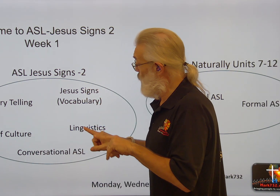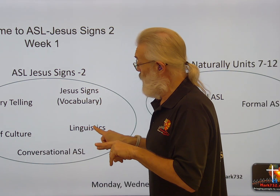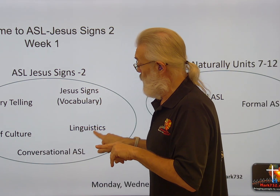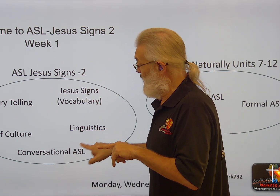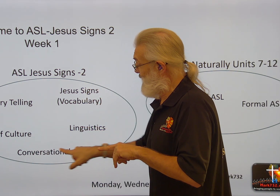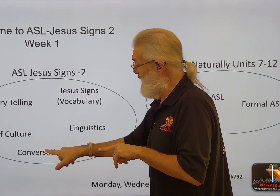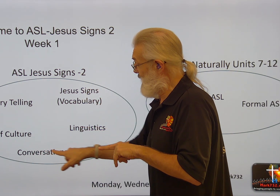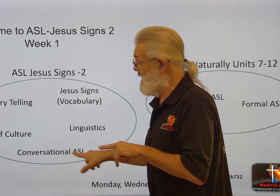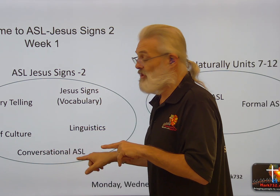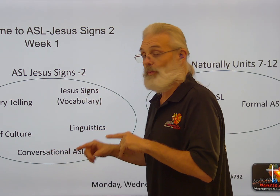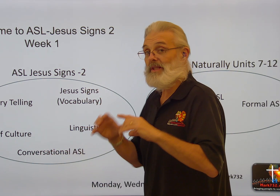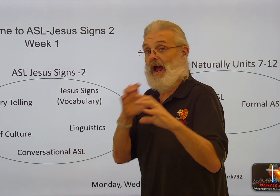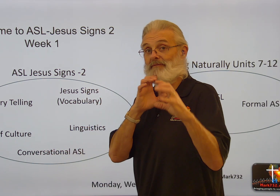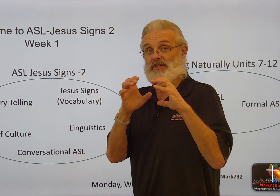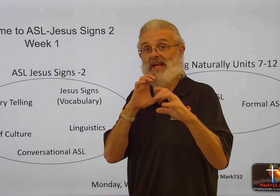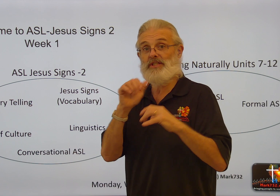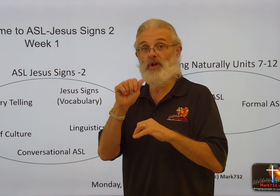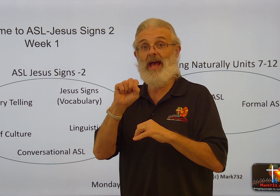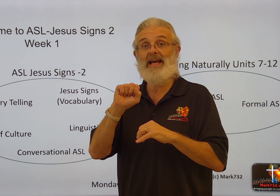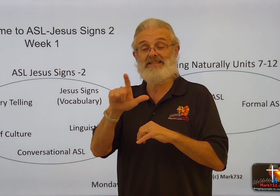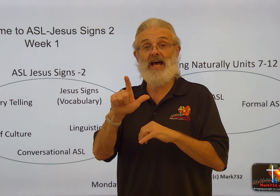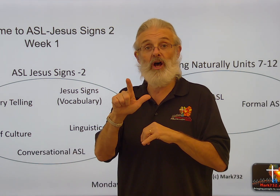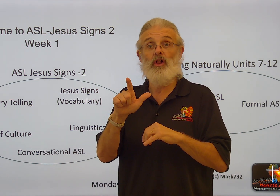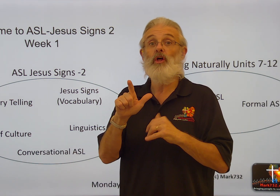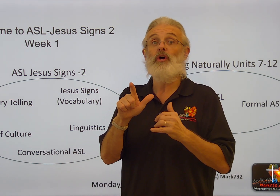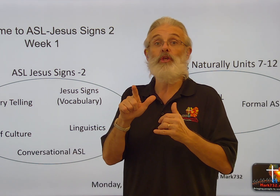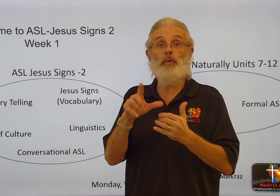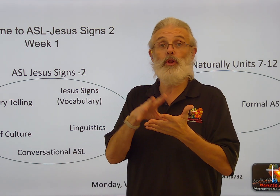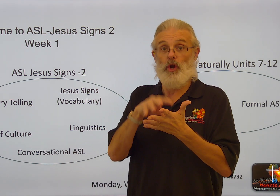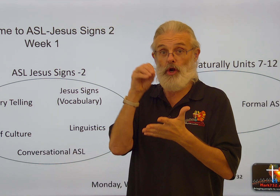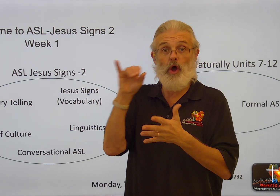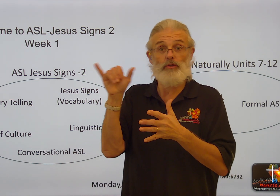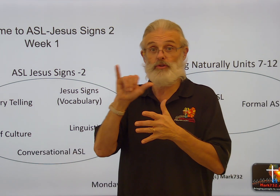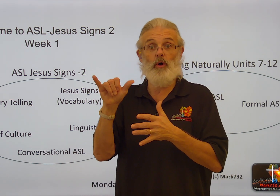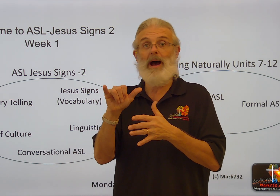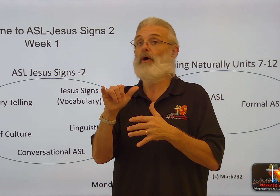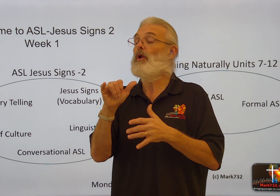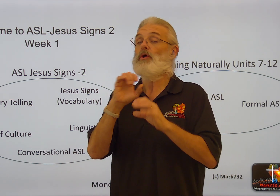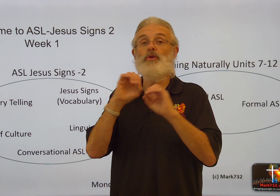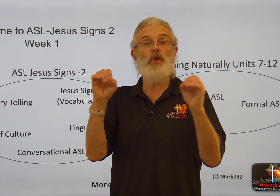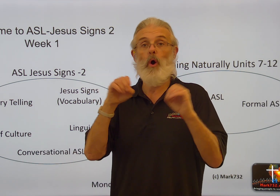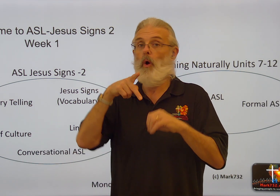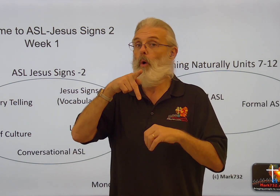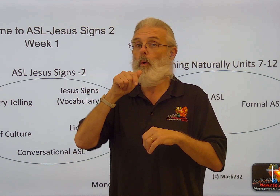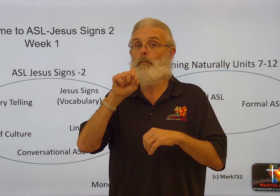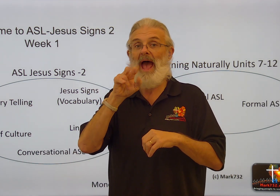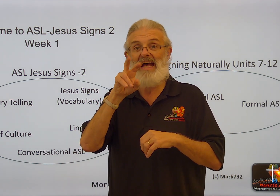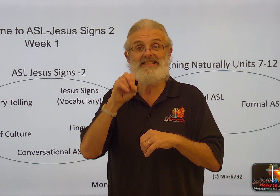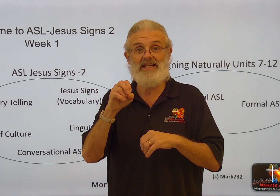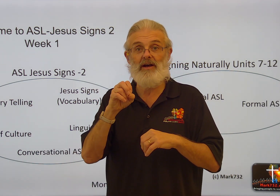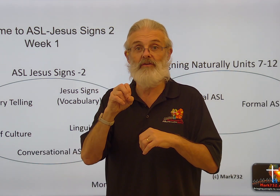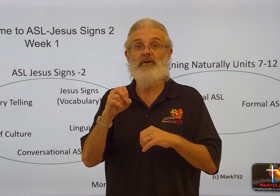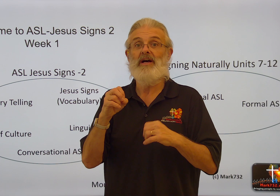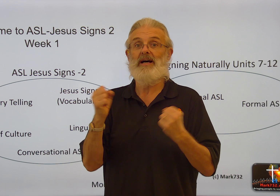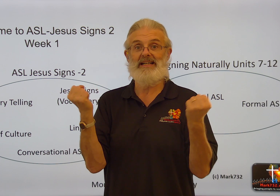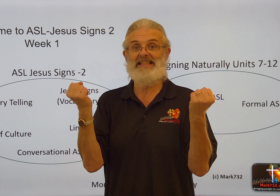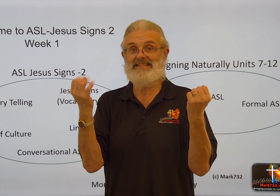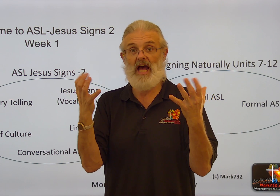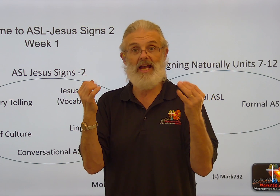with this, with conversational ASL, you will learn also about no passive signs.